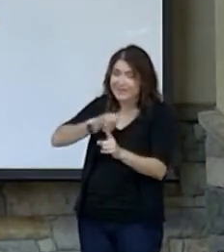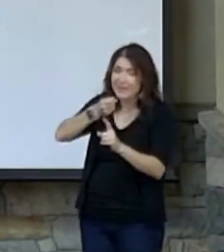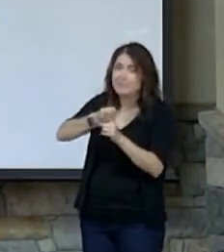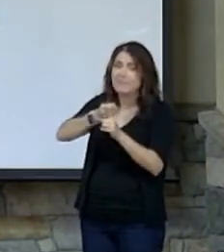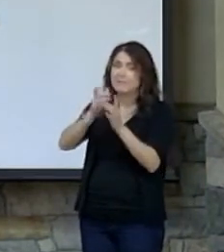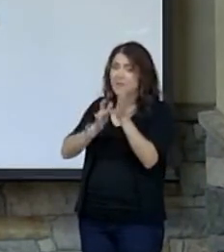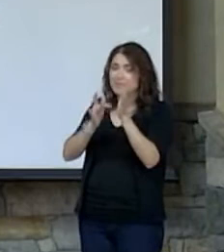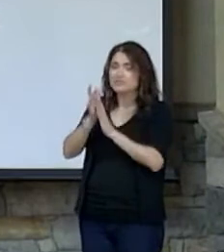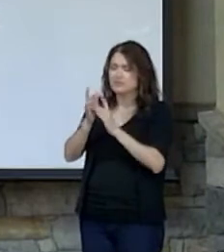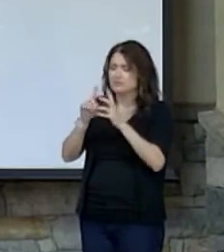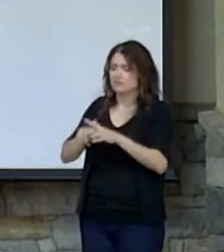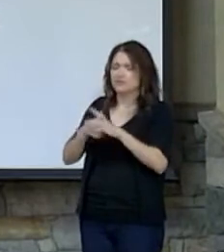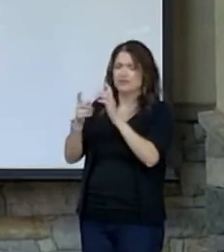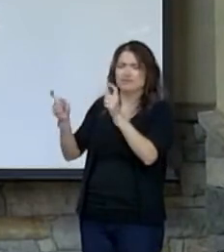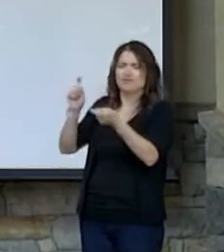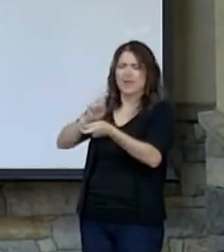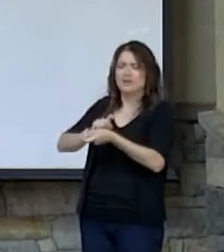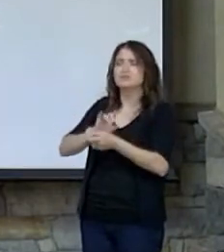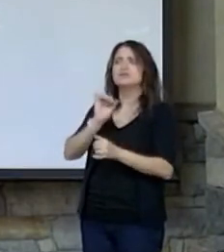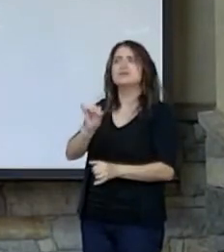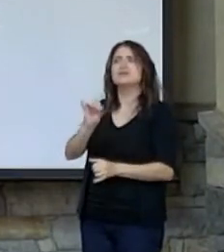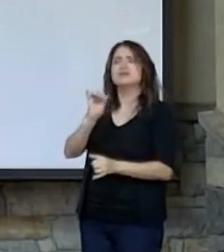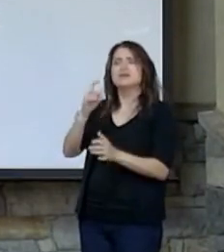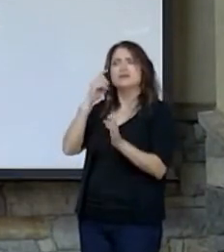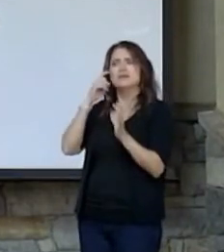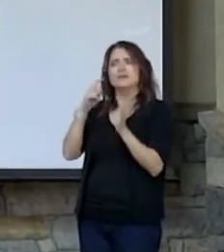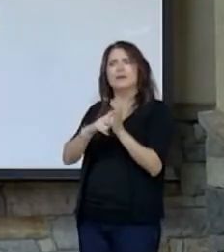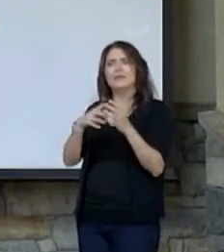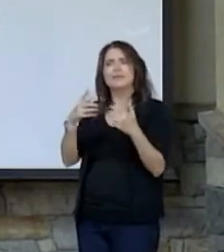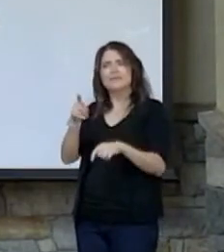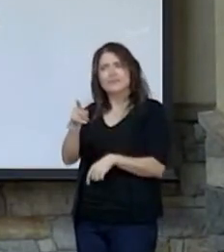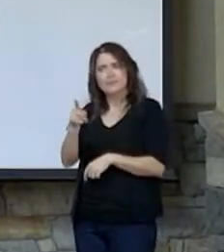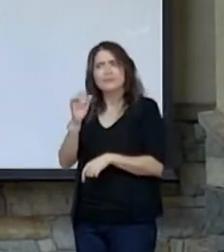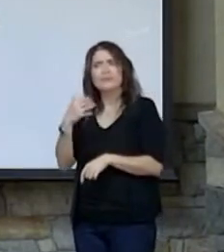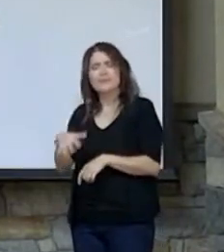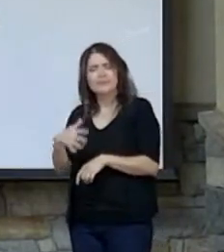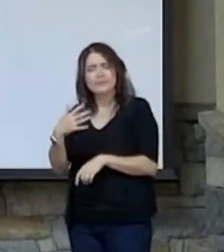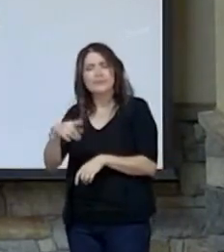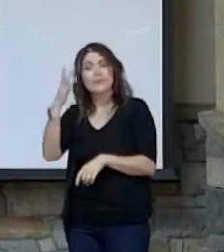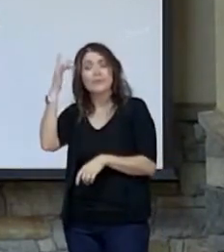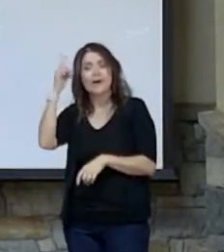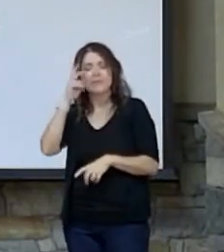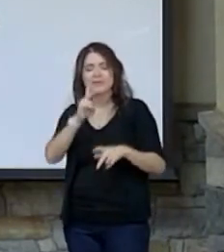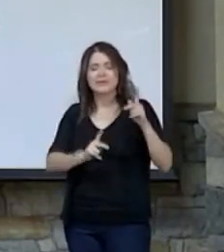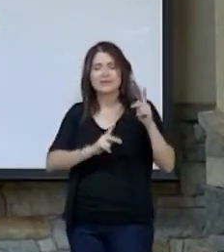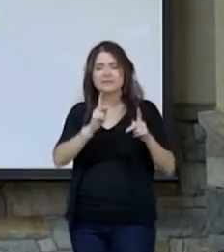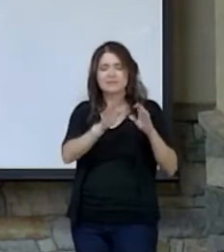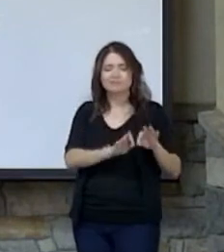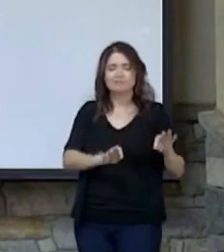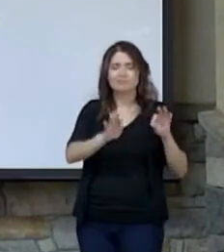to change the way they live, people take notice. Because people mattered more than money.